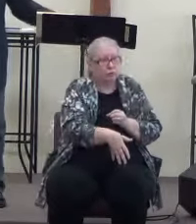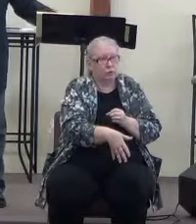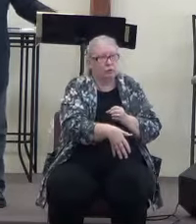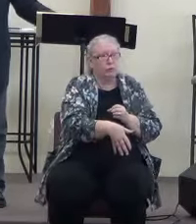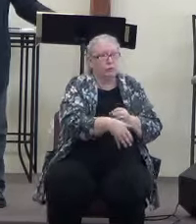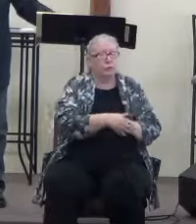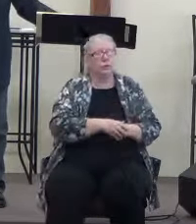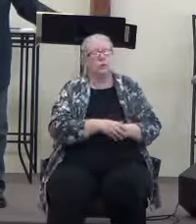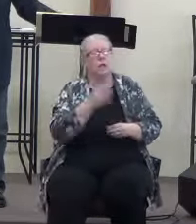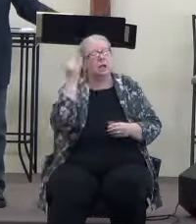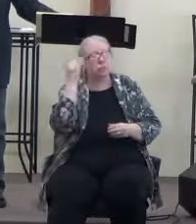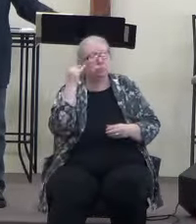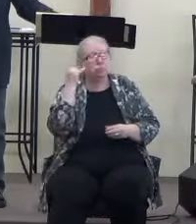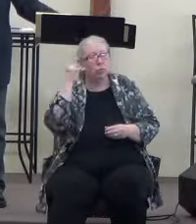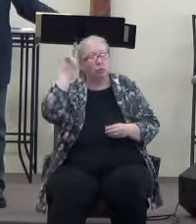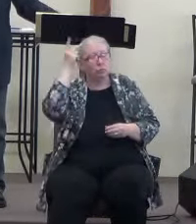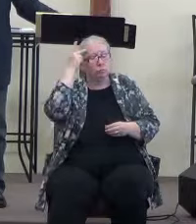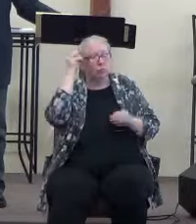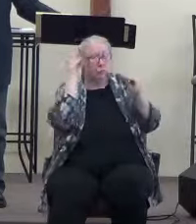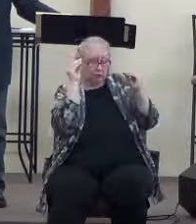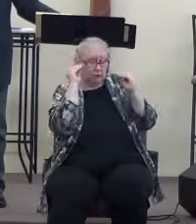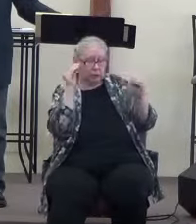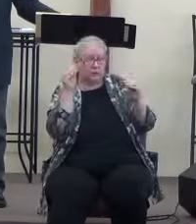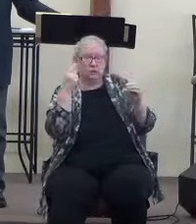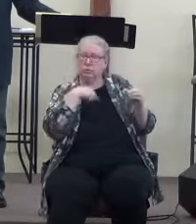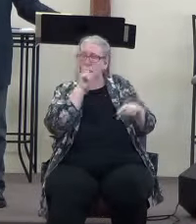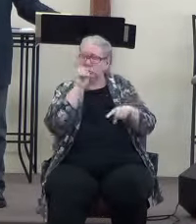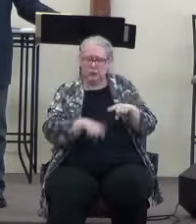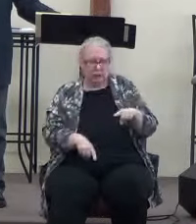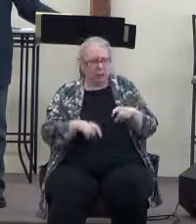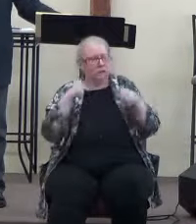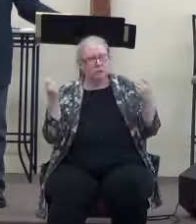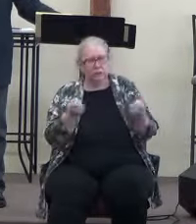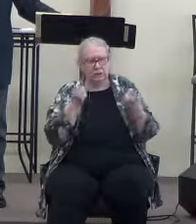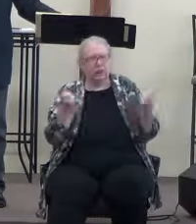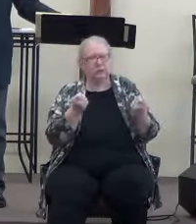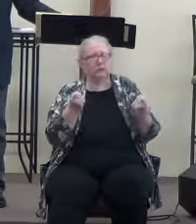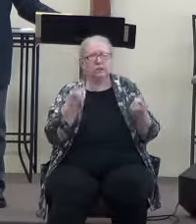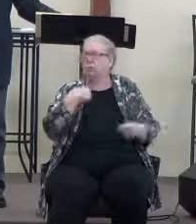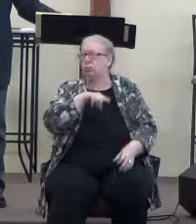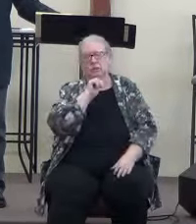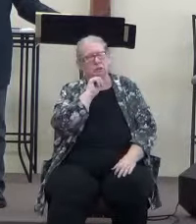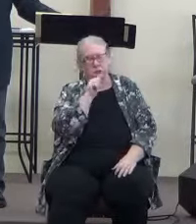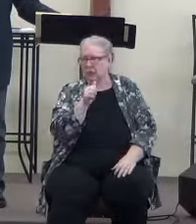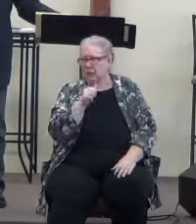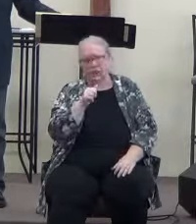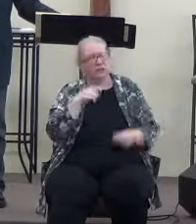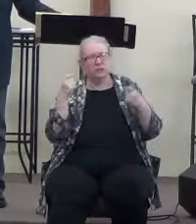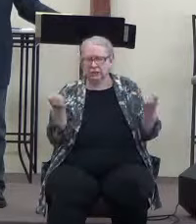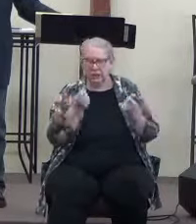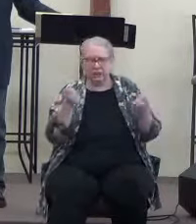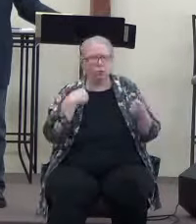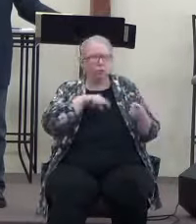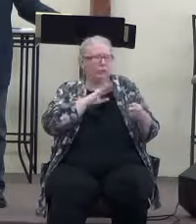Paul teaches so many places in Scripture that we can't sin anymore. We should not be sinning anymore. We're